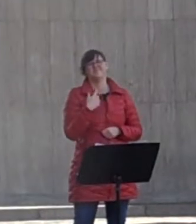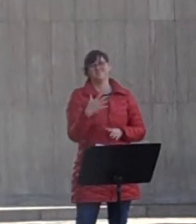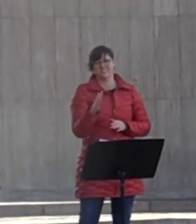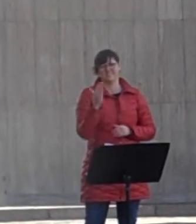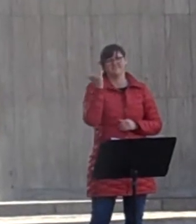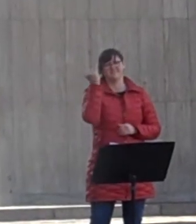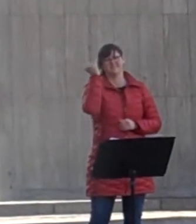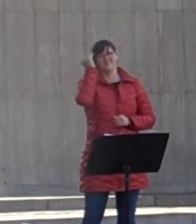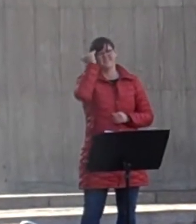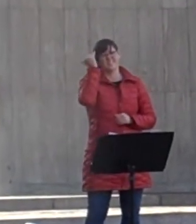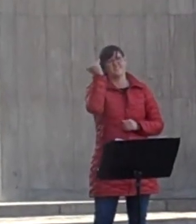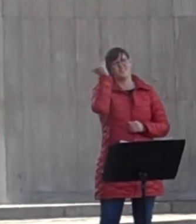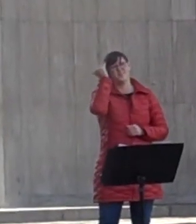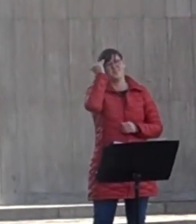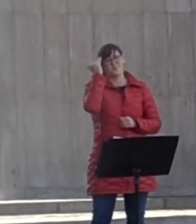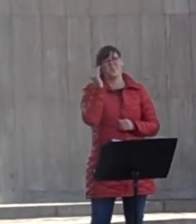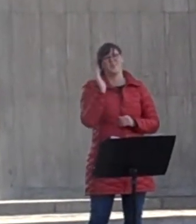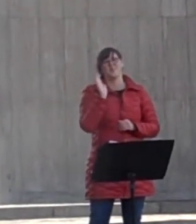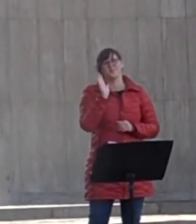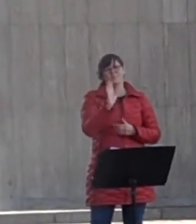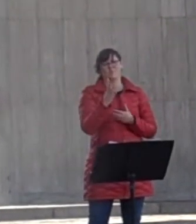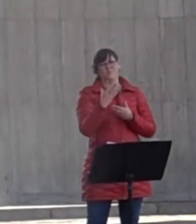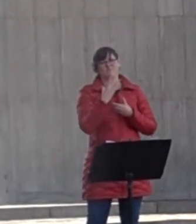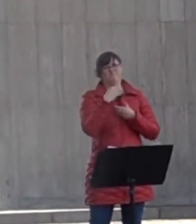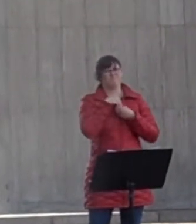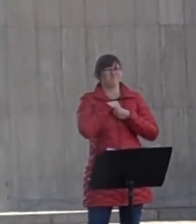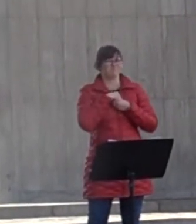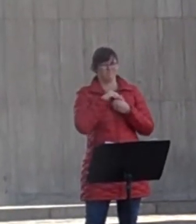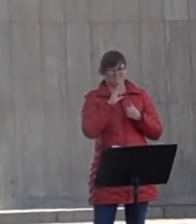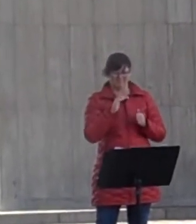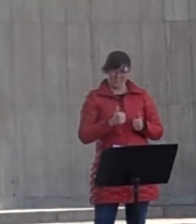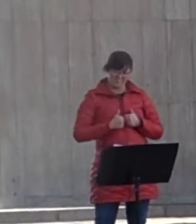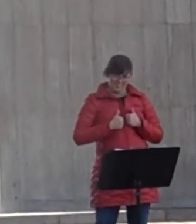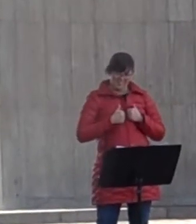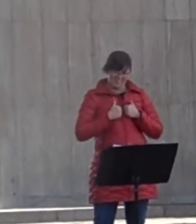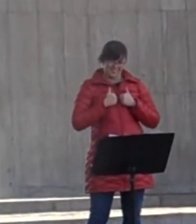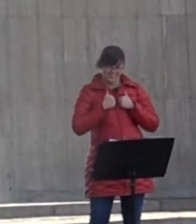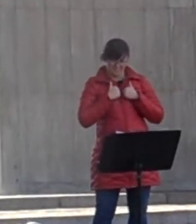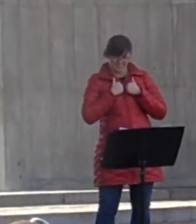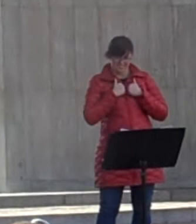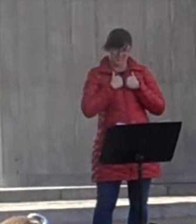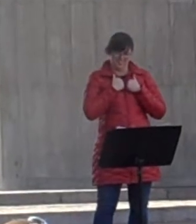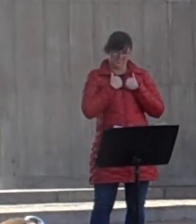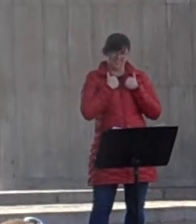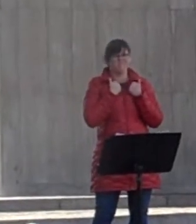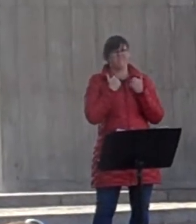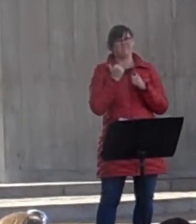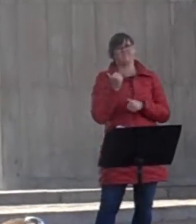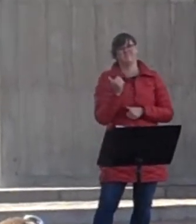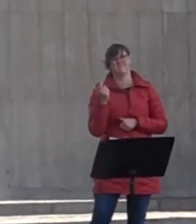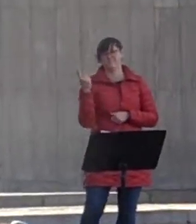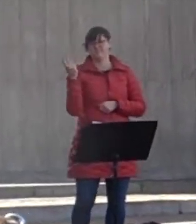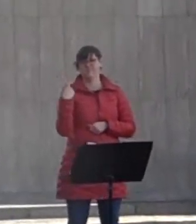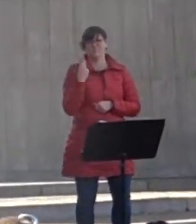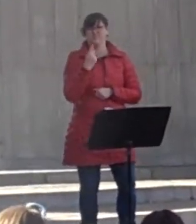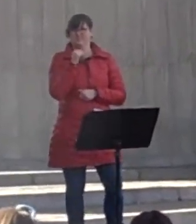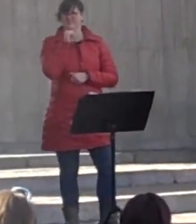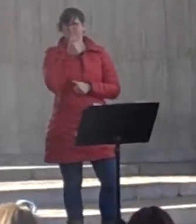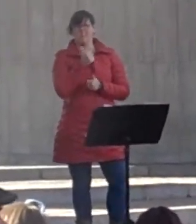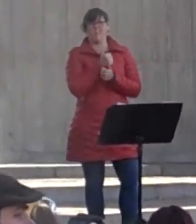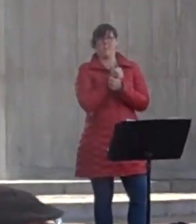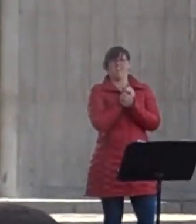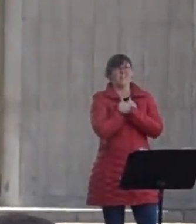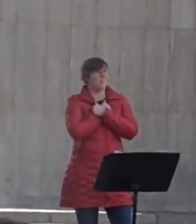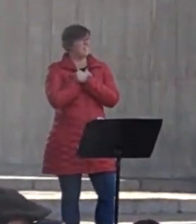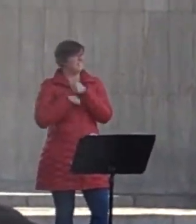night. We weren't lovers like that. And besides, it